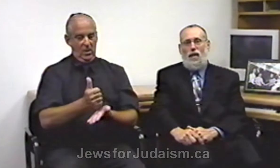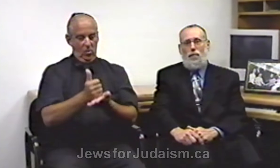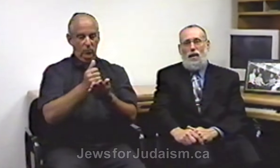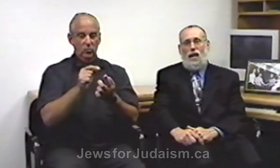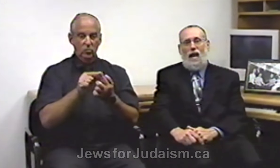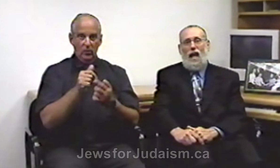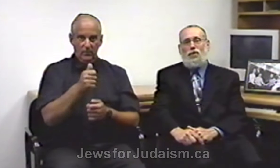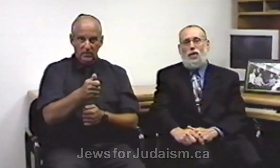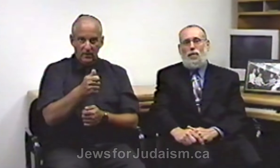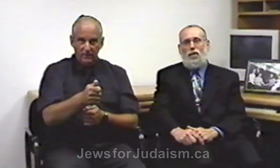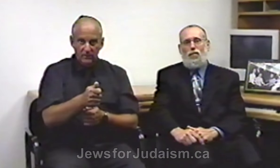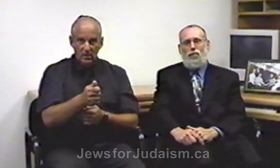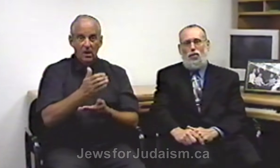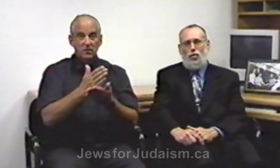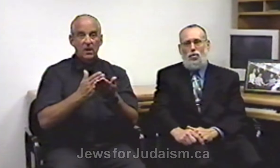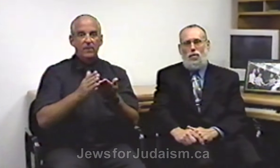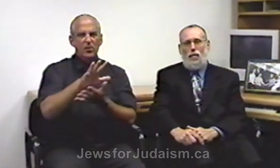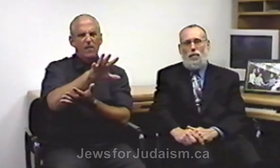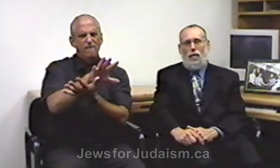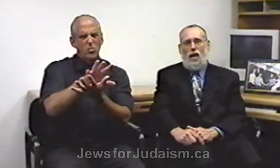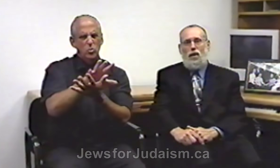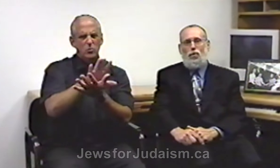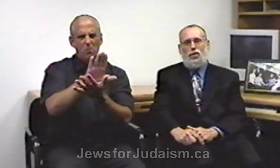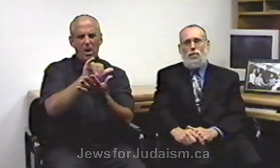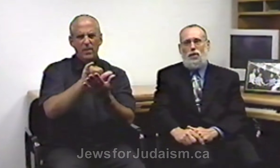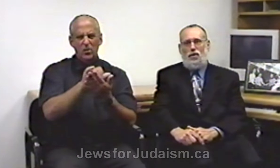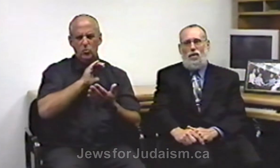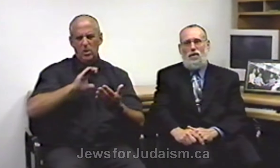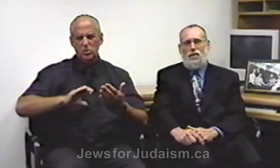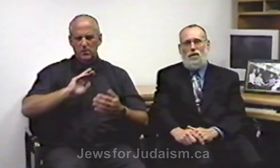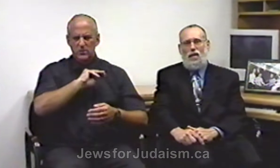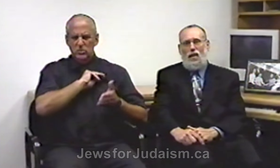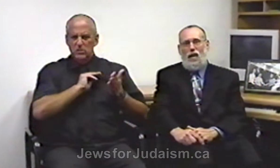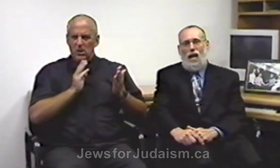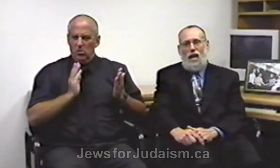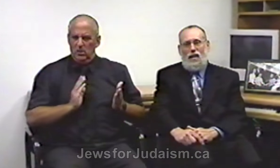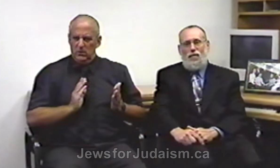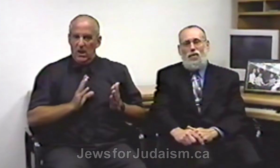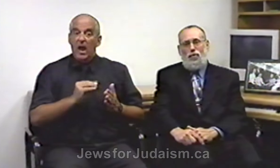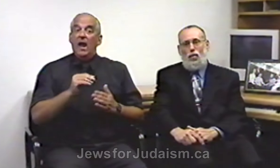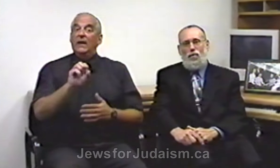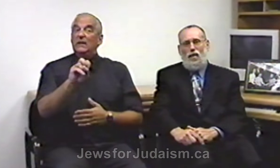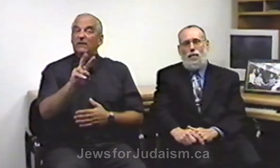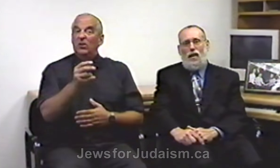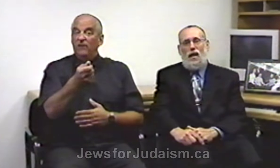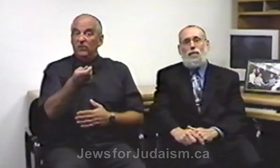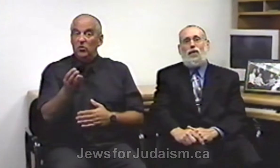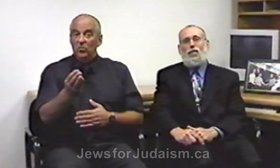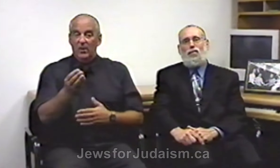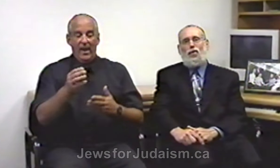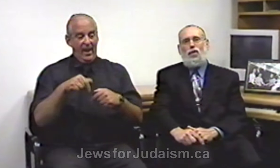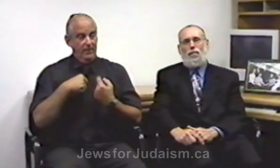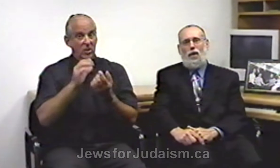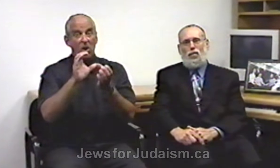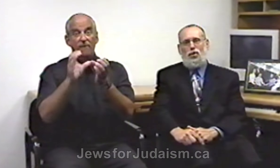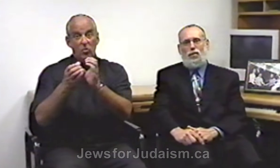them have actually been confused by Christian missionaries and even a few of them had been converted by Christian